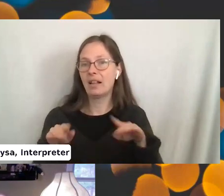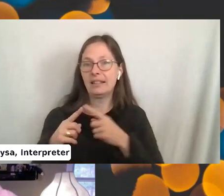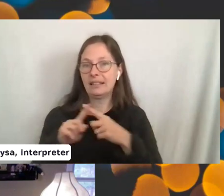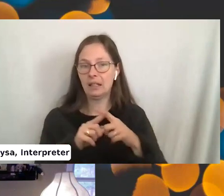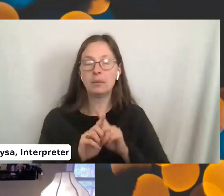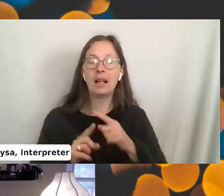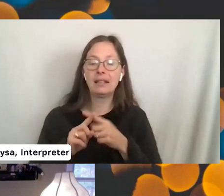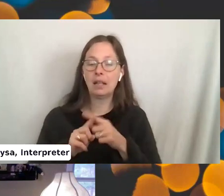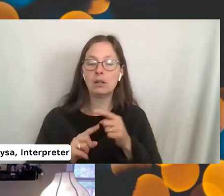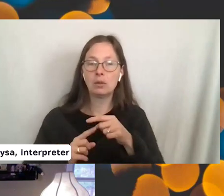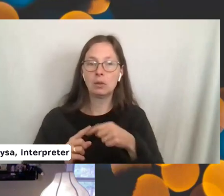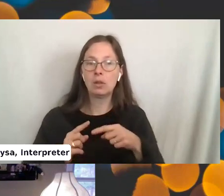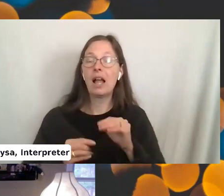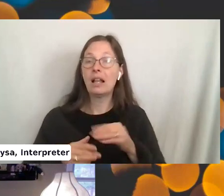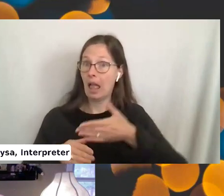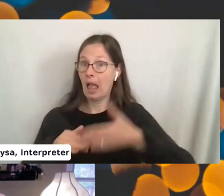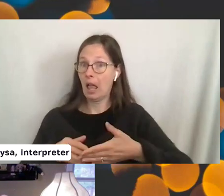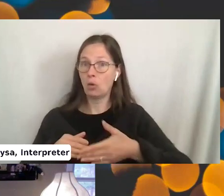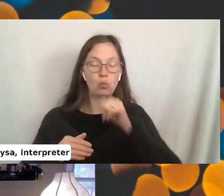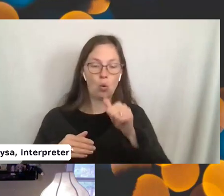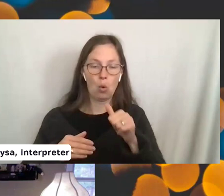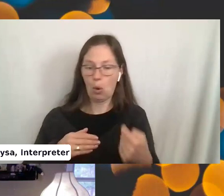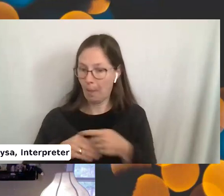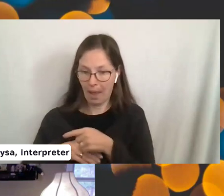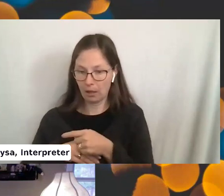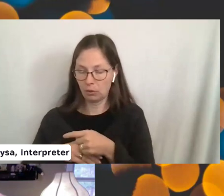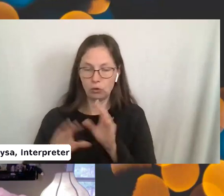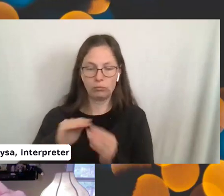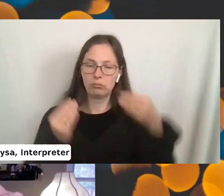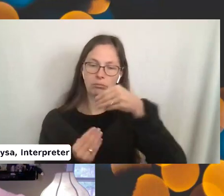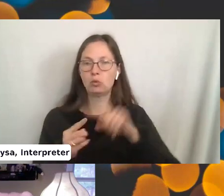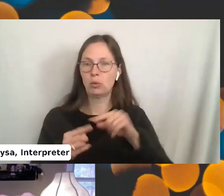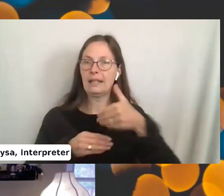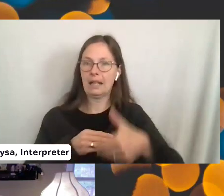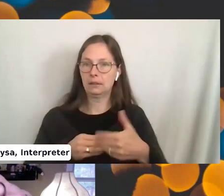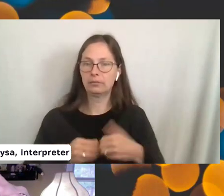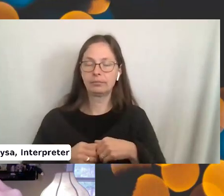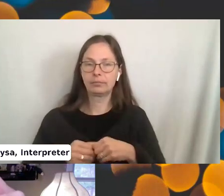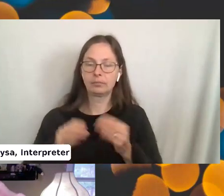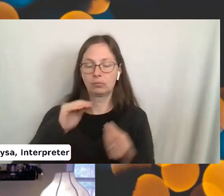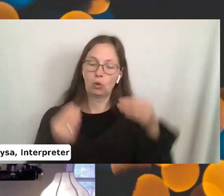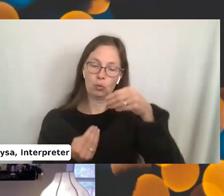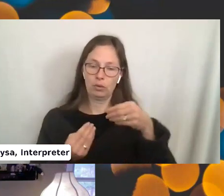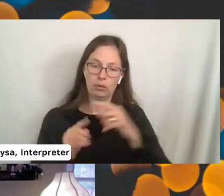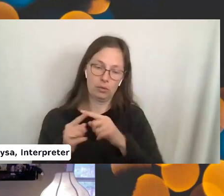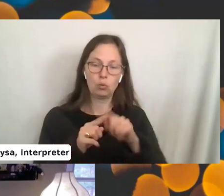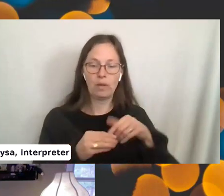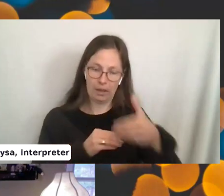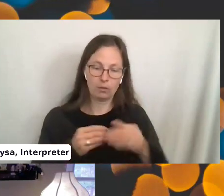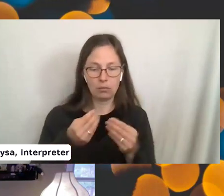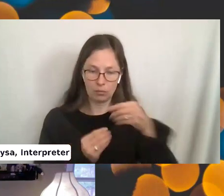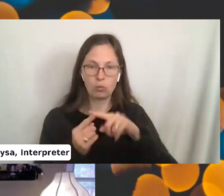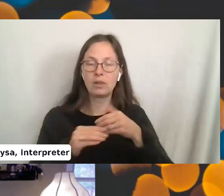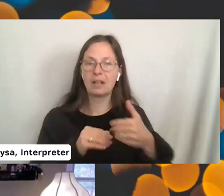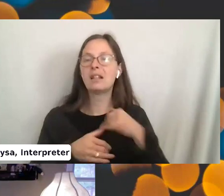across. And when you get to the end, you don't turn around. You just rotate and go to the next needle and then rotate and go to the next needle. This is how I make